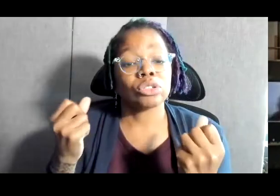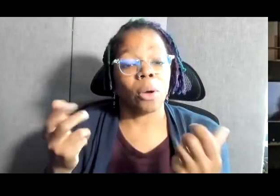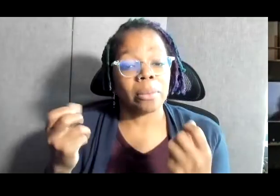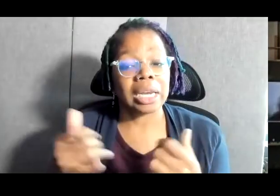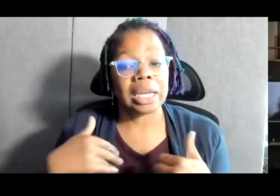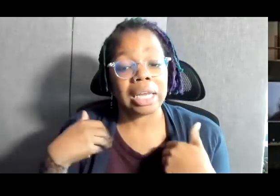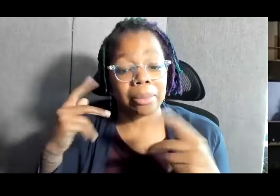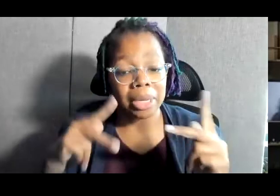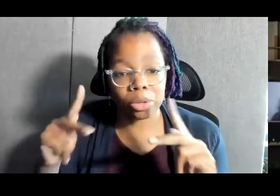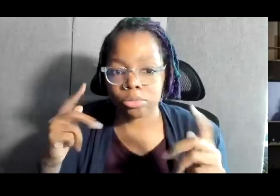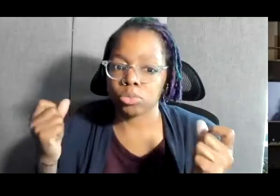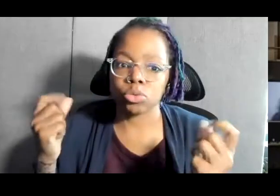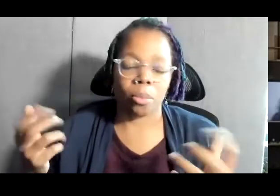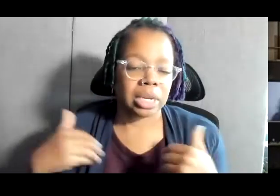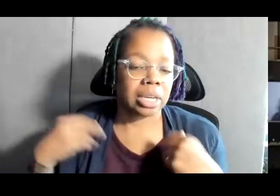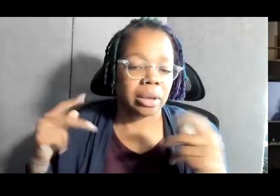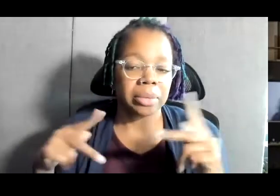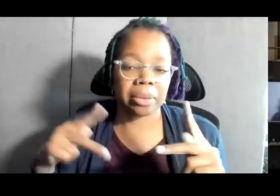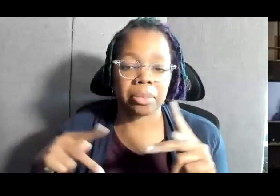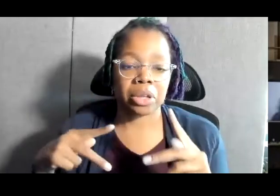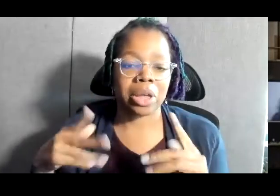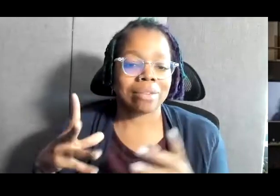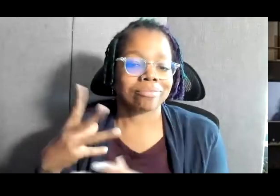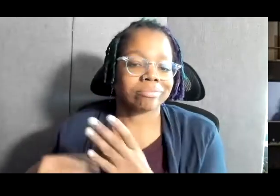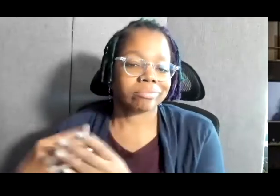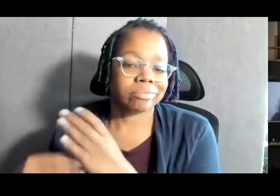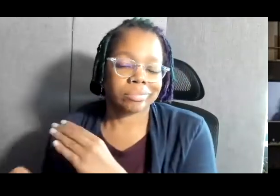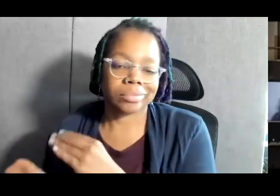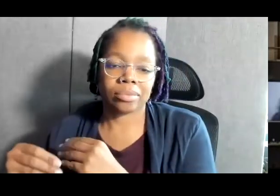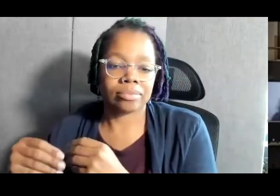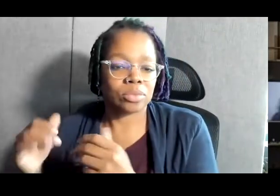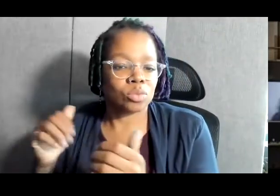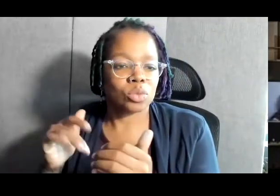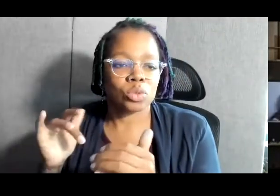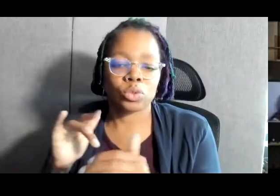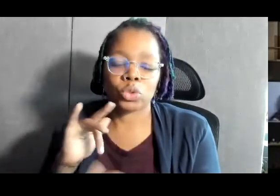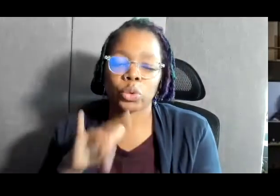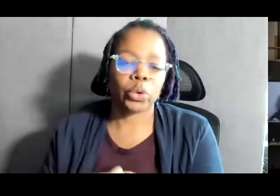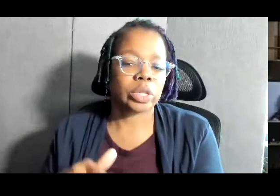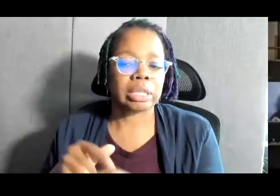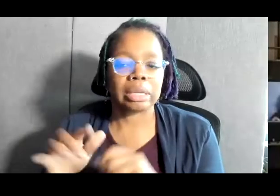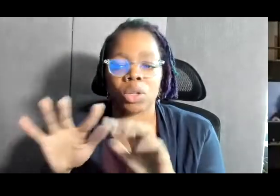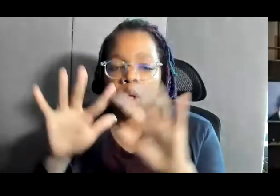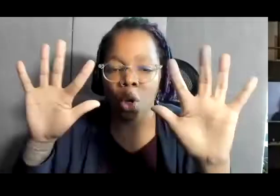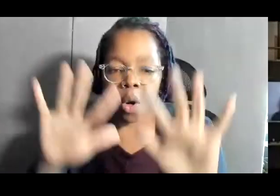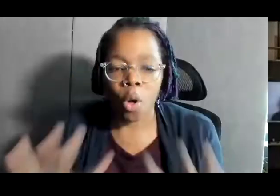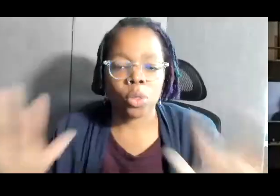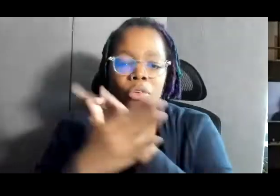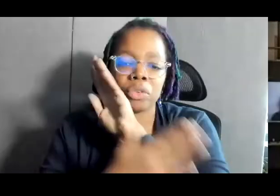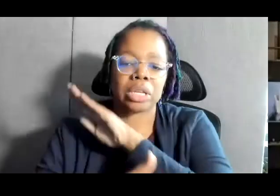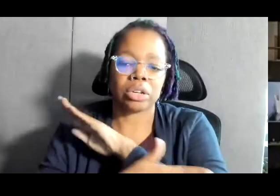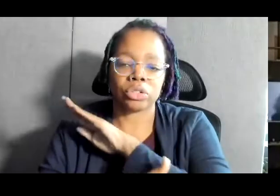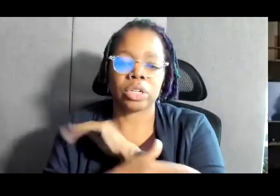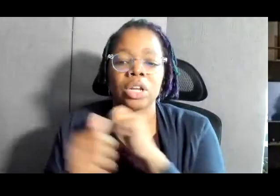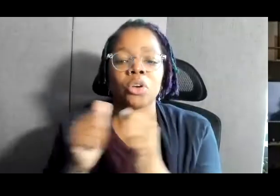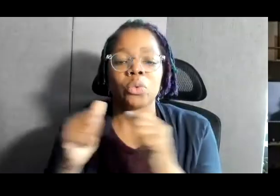so many young people, taken away from us far too early in every corner of the country and without